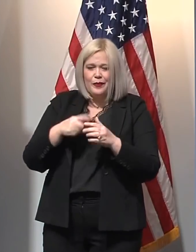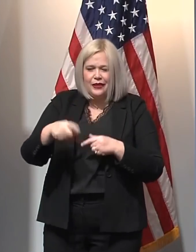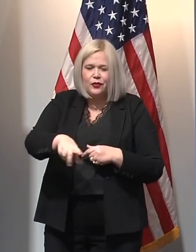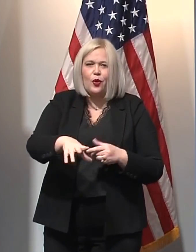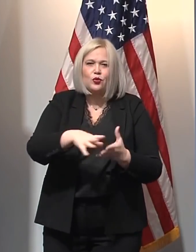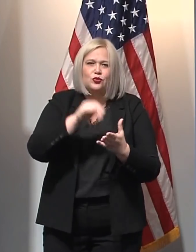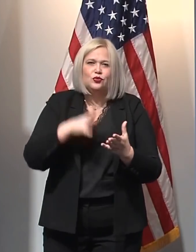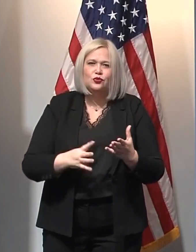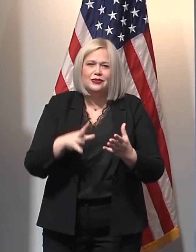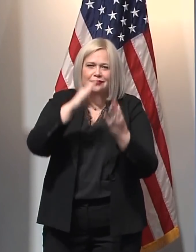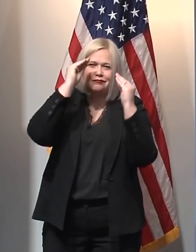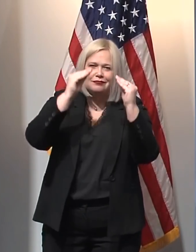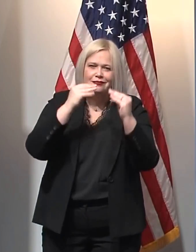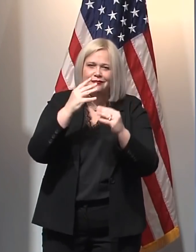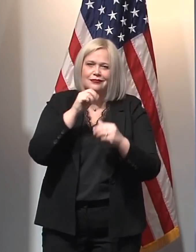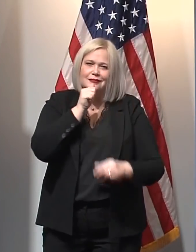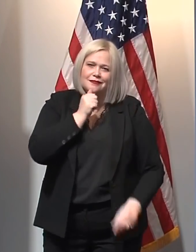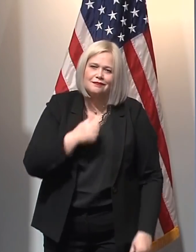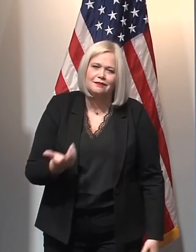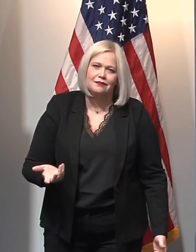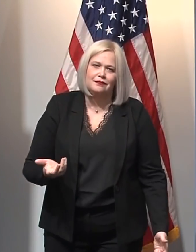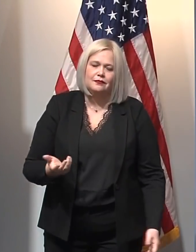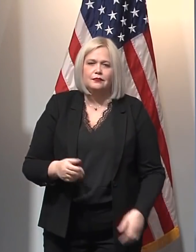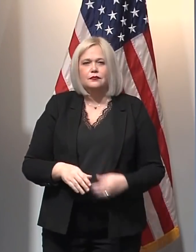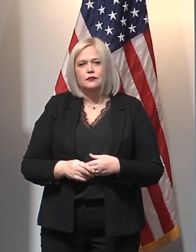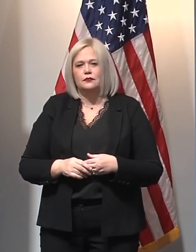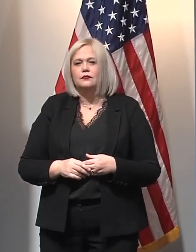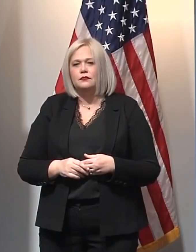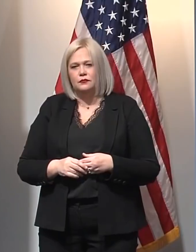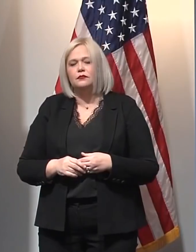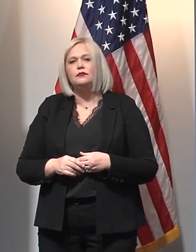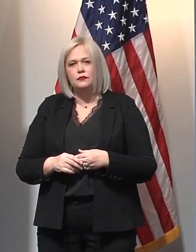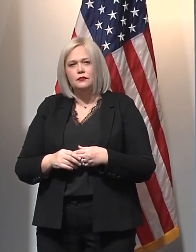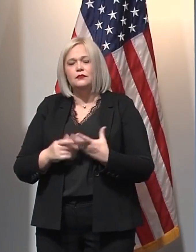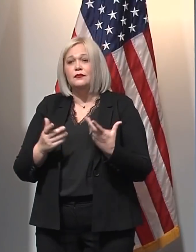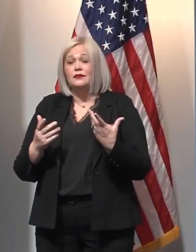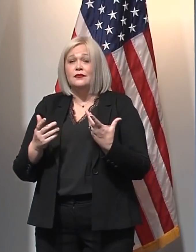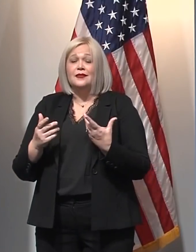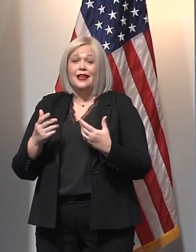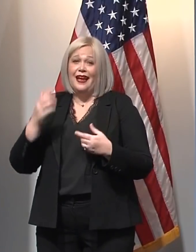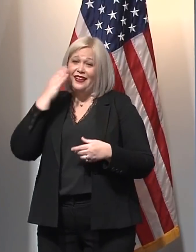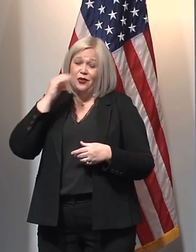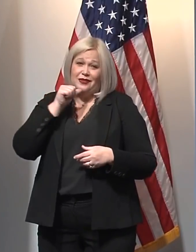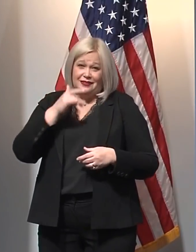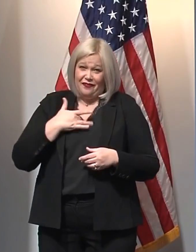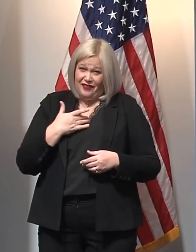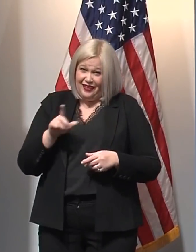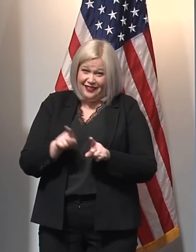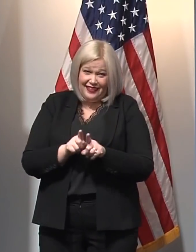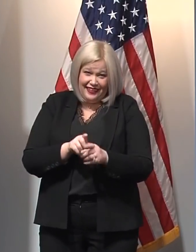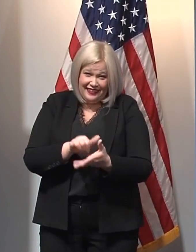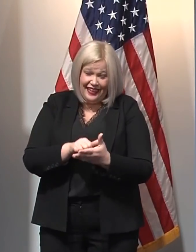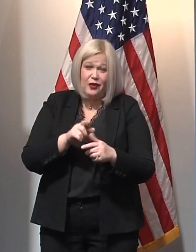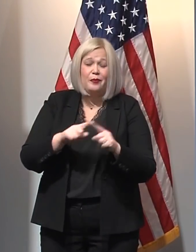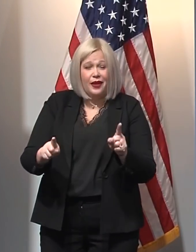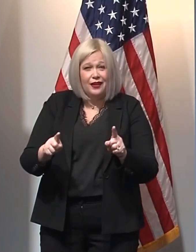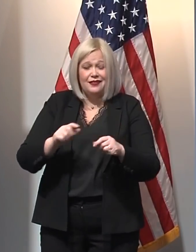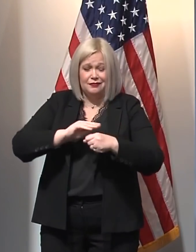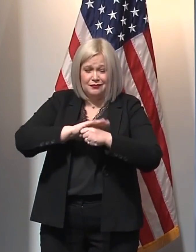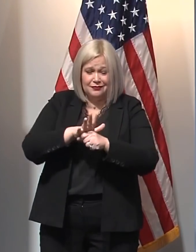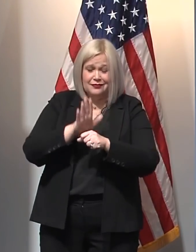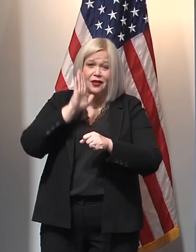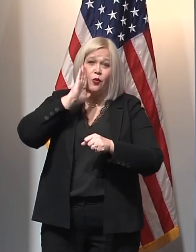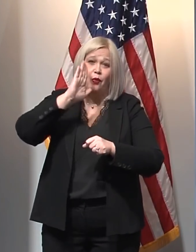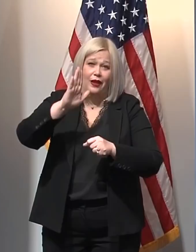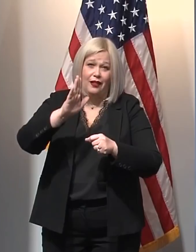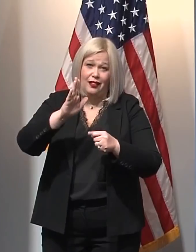So while it may not always feel this way, one day this pandemic will be behind us. We will look back on times like this